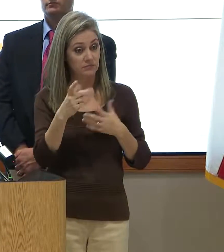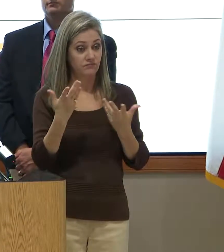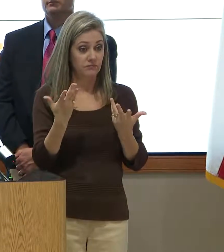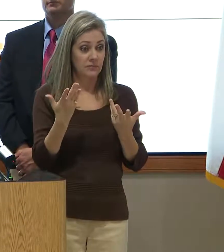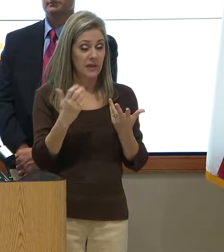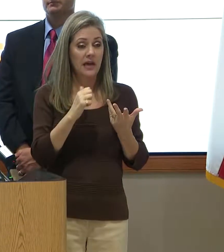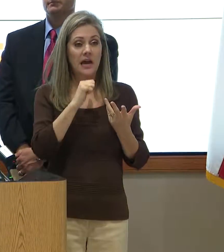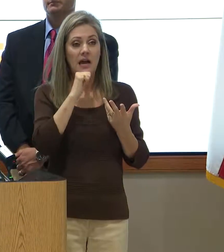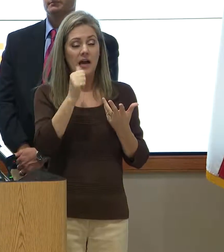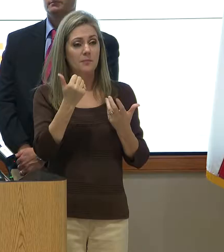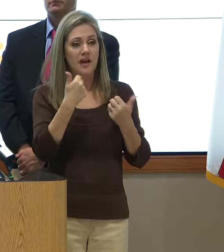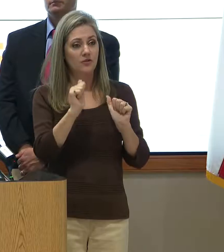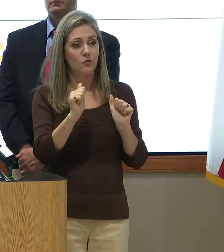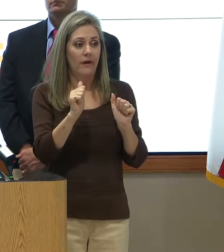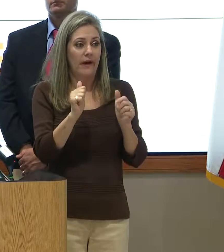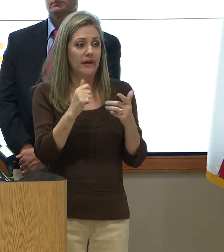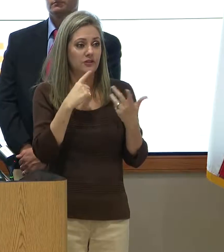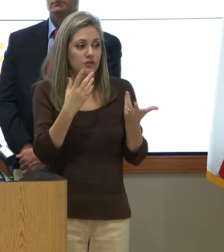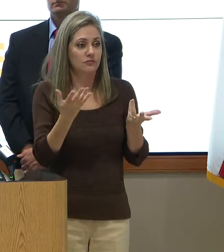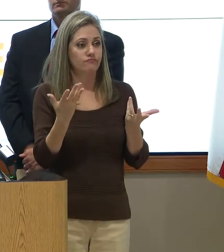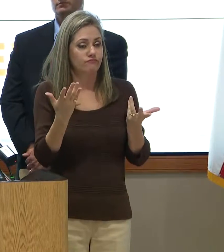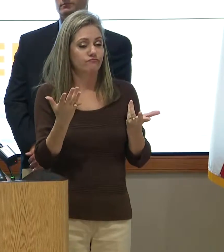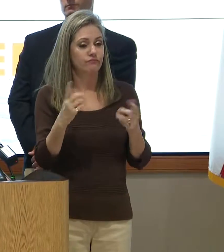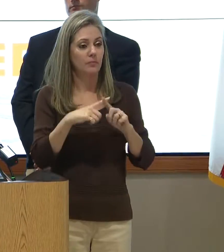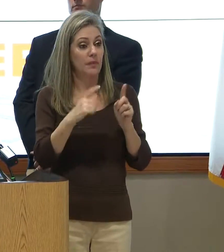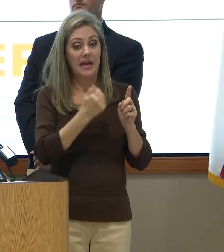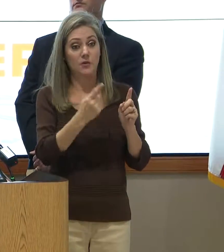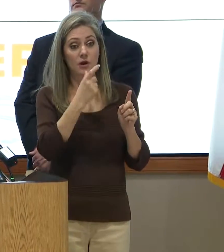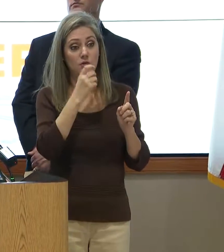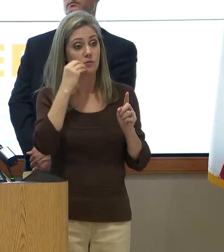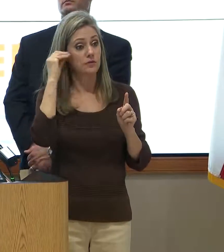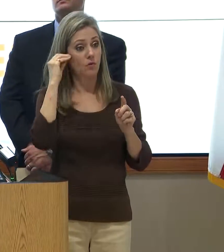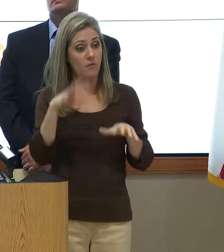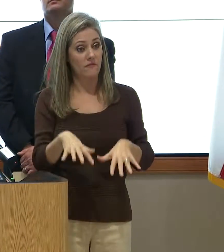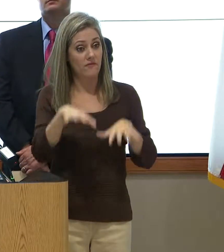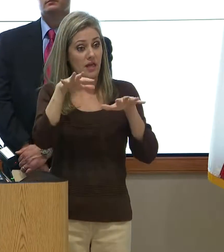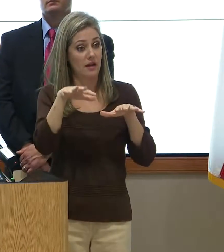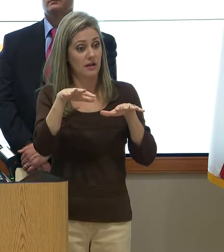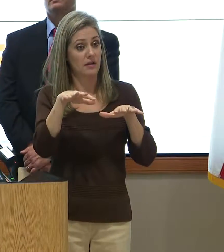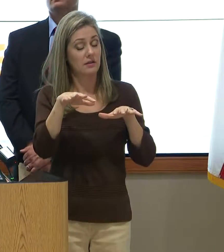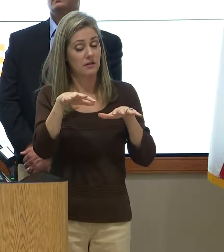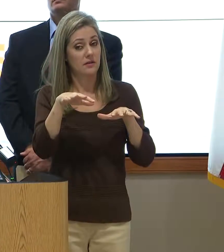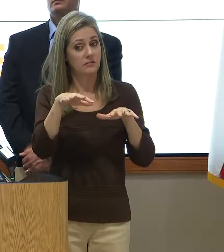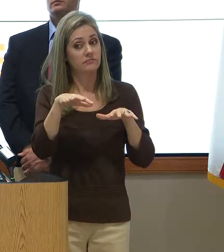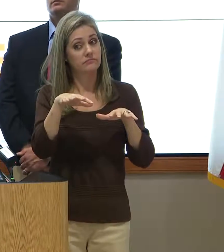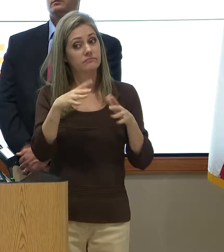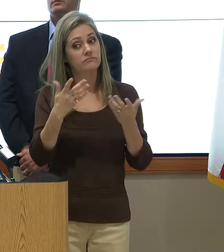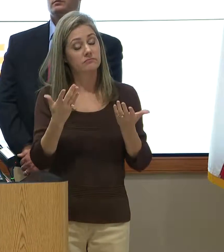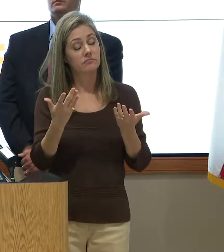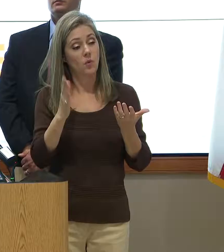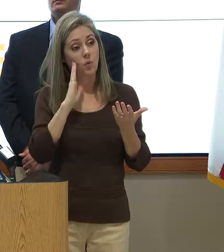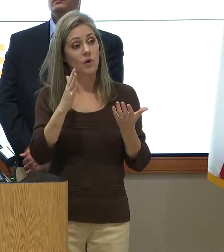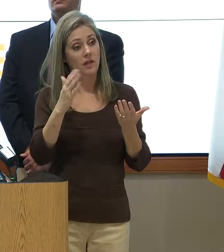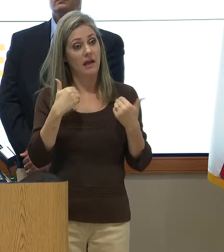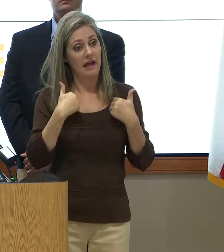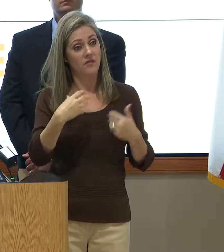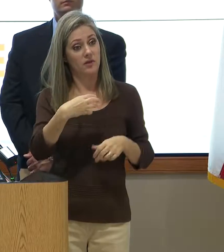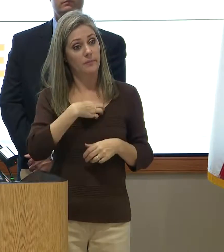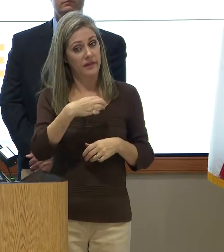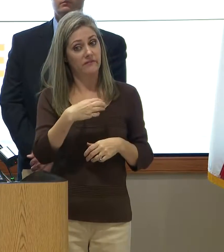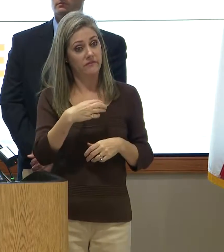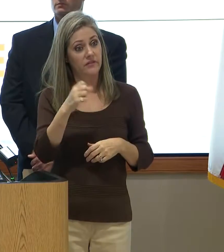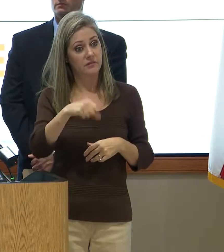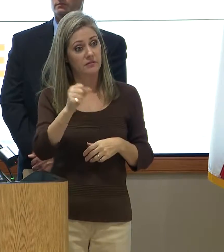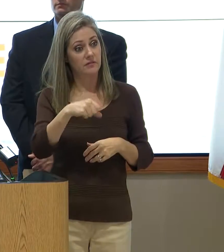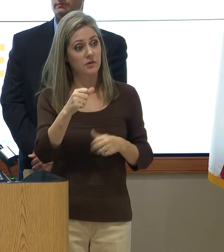I'm not trying to be flip, but anybody whose home has been flooded is going to have a beef. I